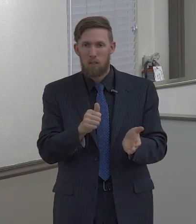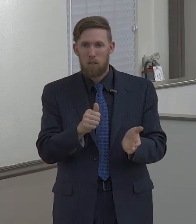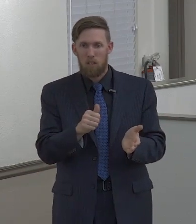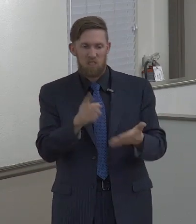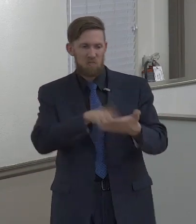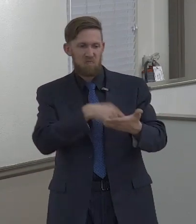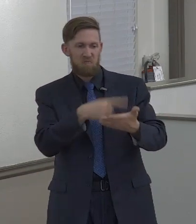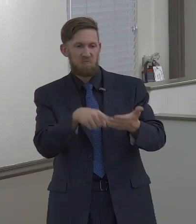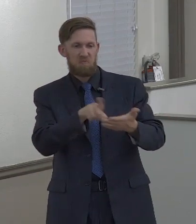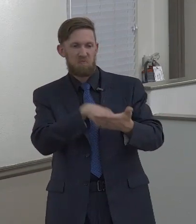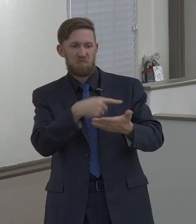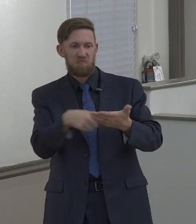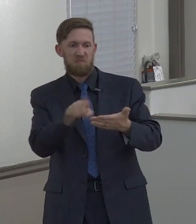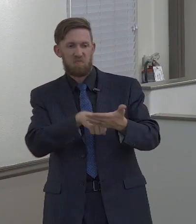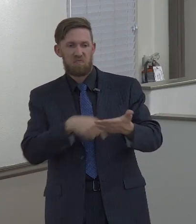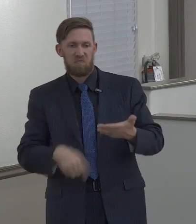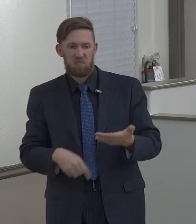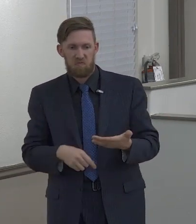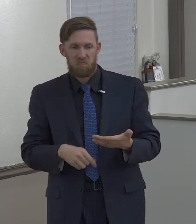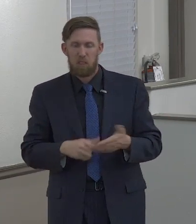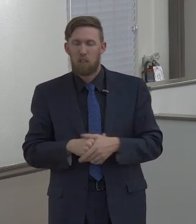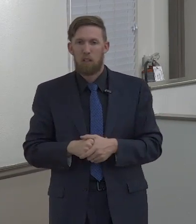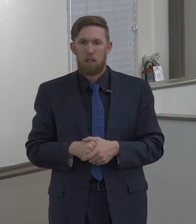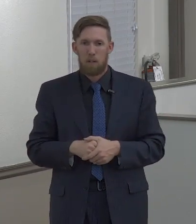others up, not to tear others down.